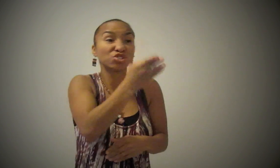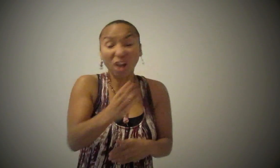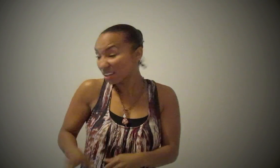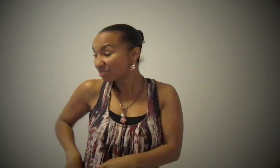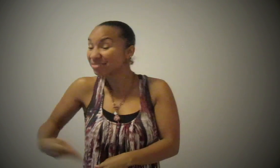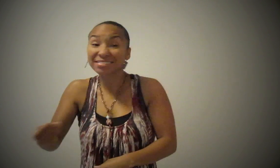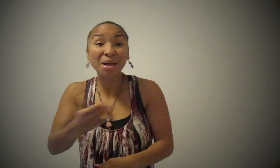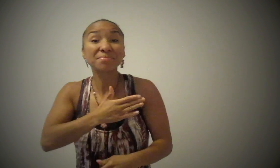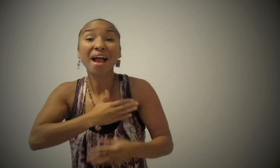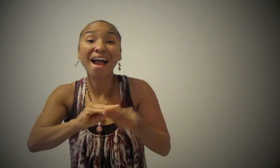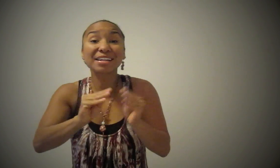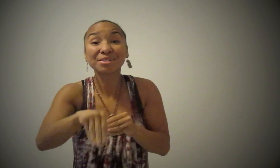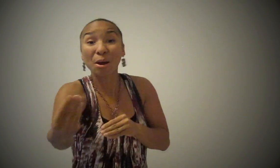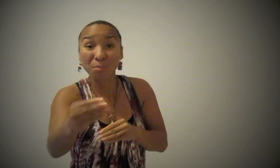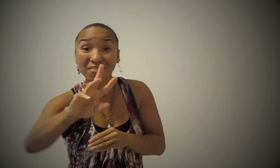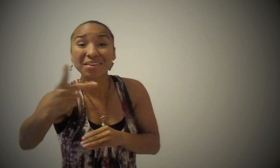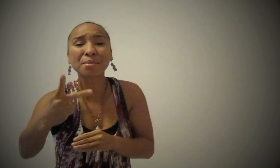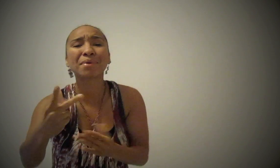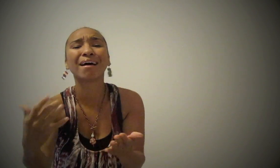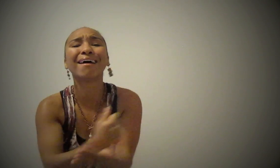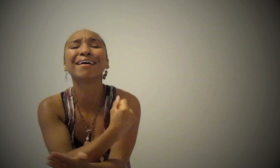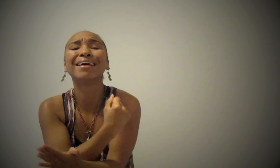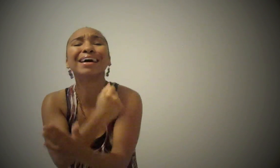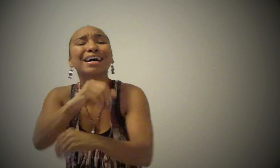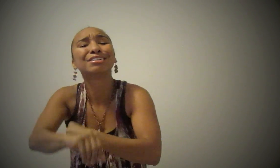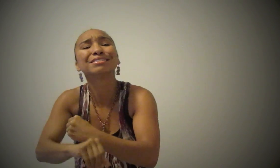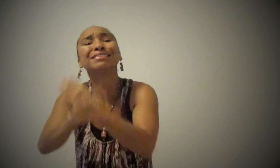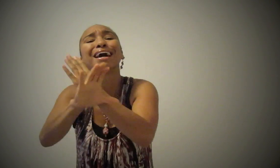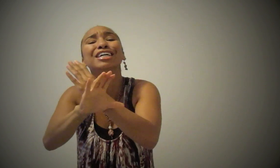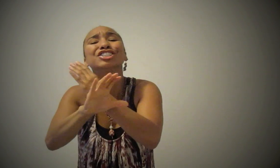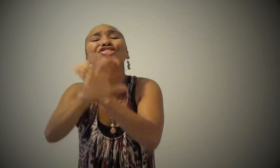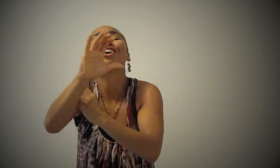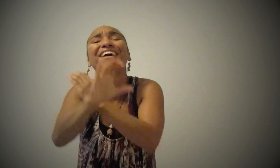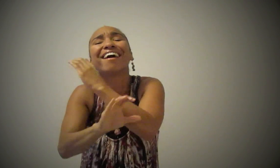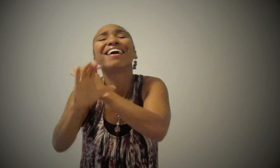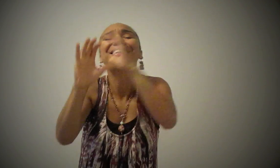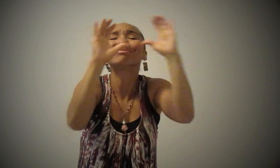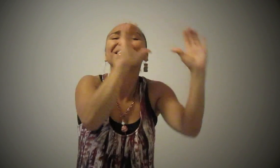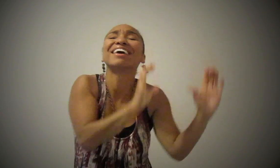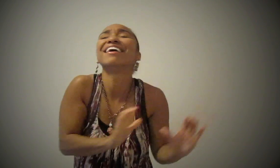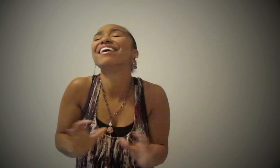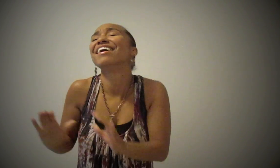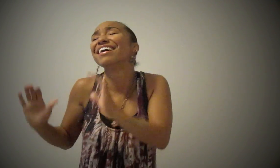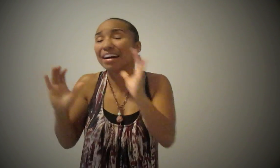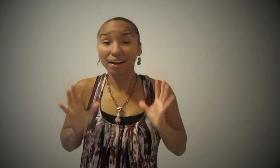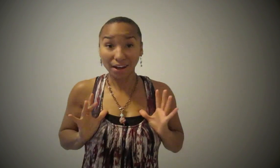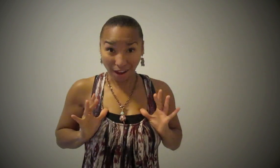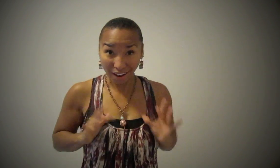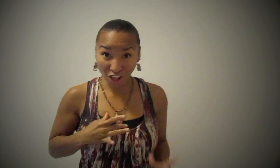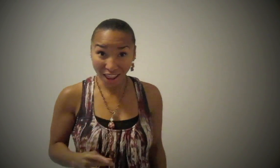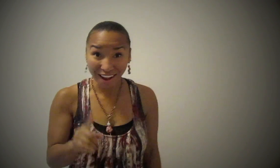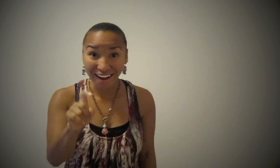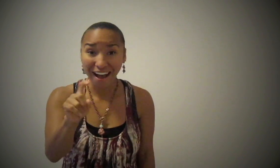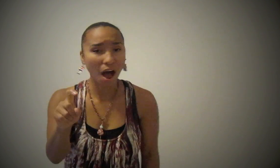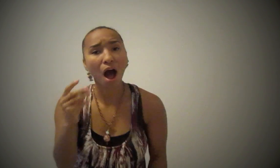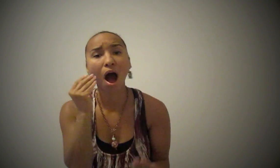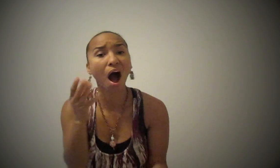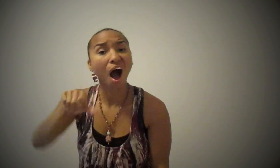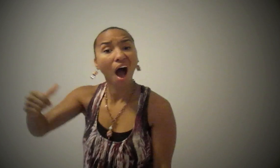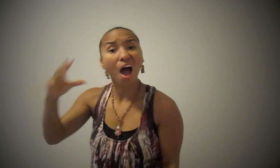me maybe And all the other boys try to chase me But here's my number, so call